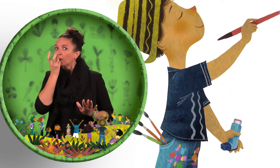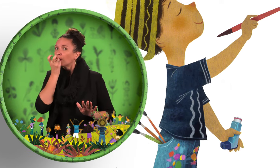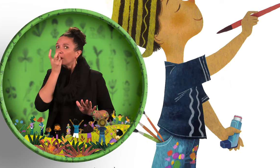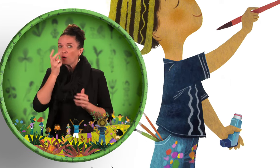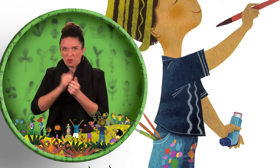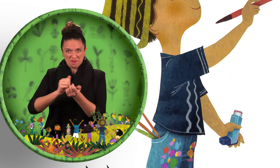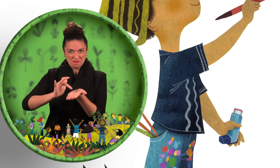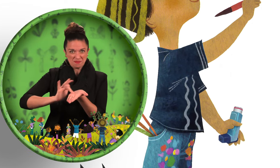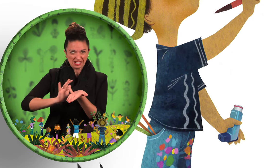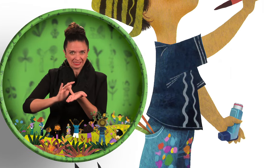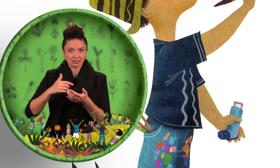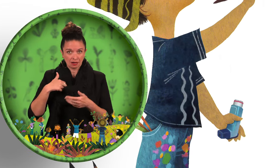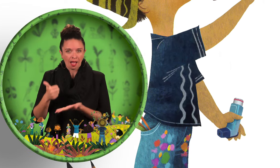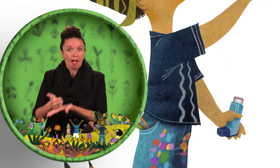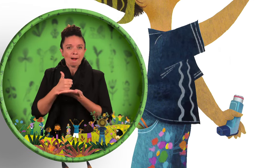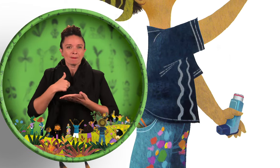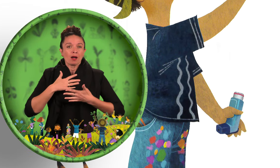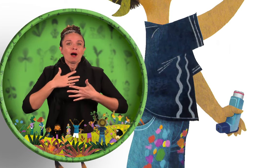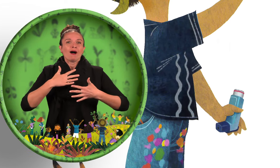make breathing easier.